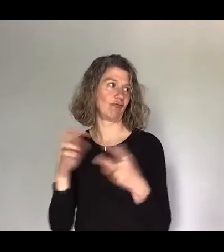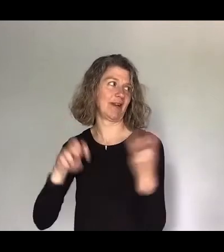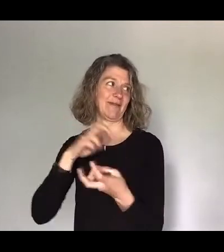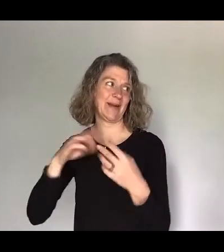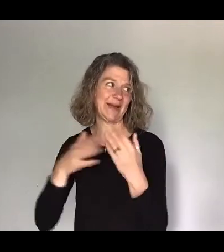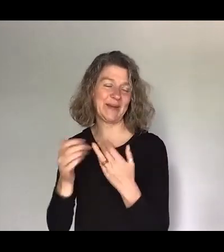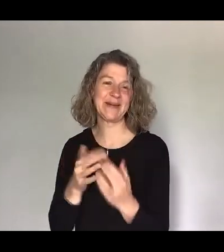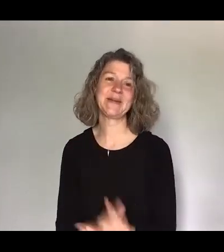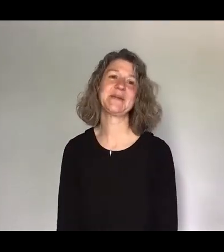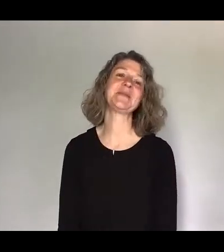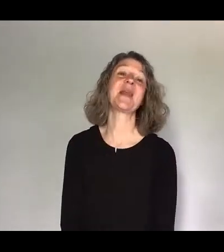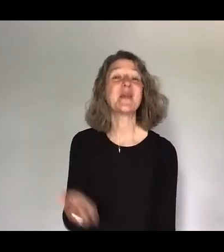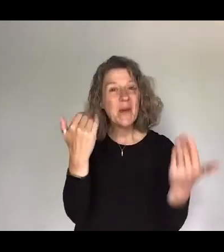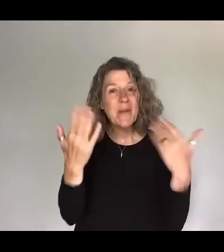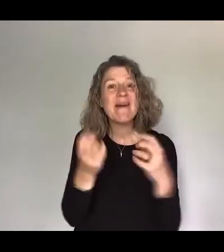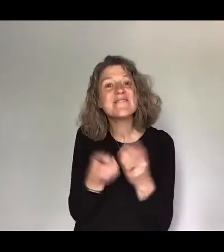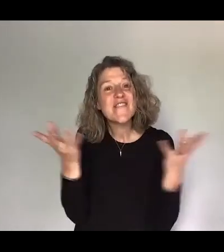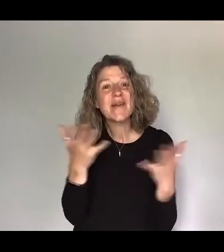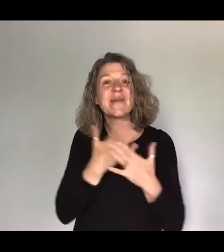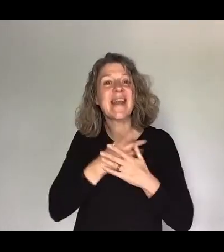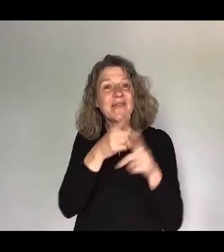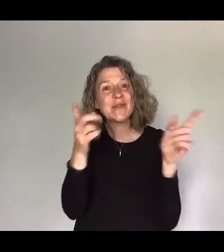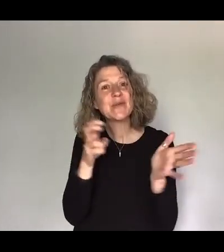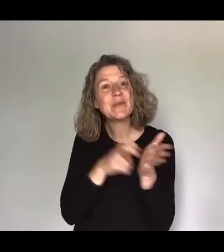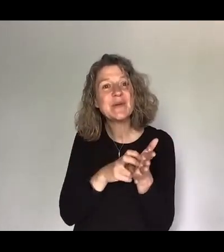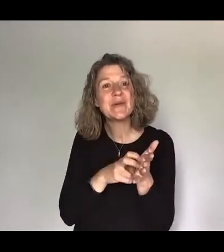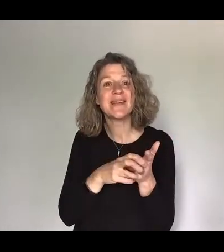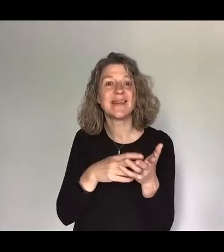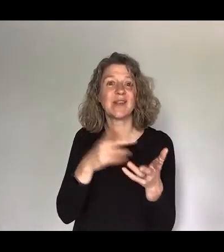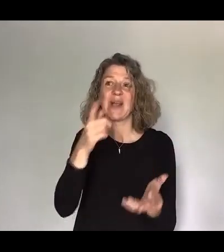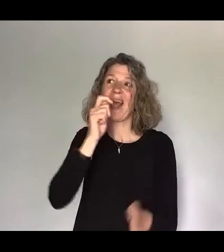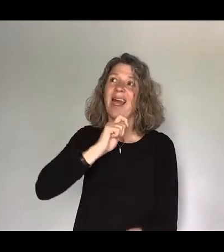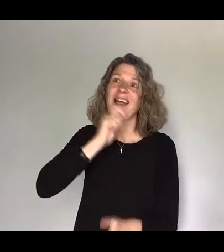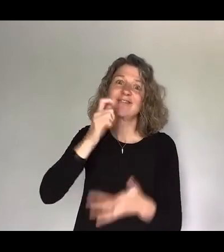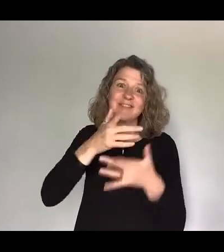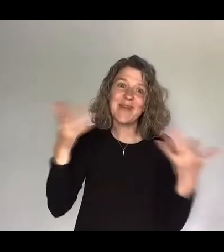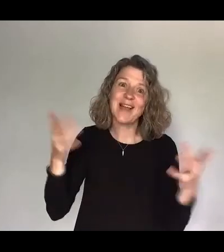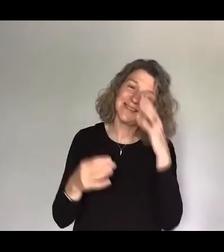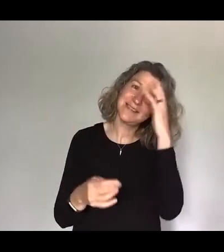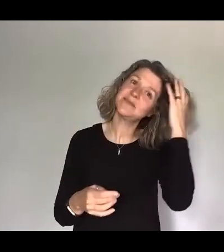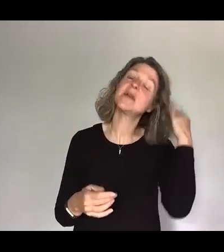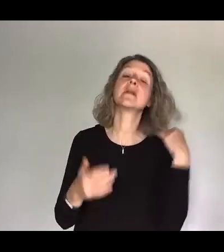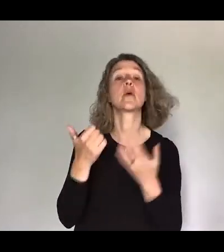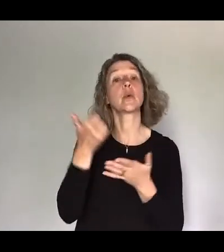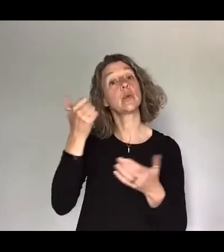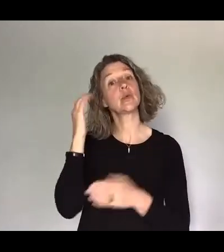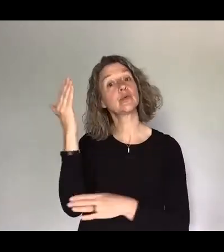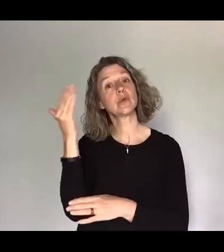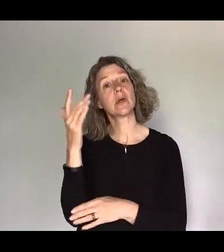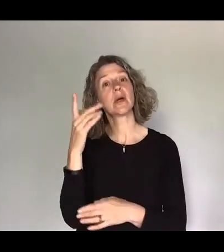Come along. It's free. We'd love you to book a ticket so you know how much ice cream to get. yes. It'd be a great talk as well, an interview with Claude Jackson, who has